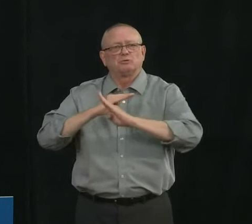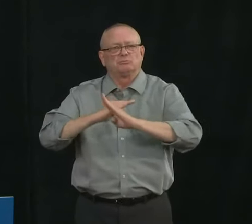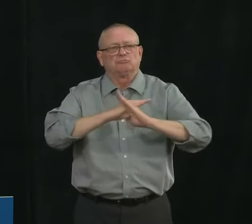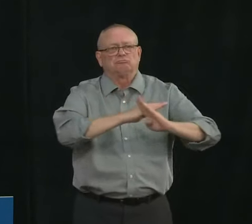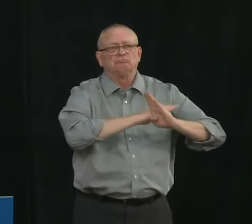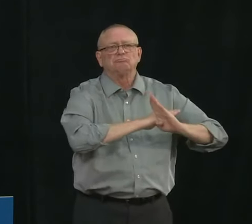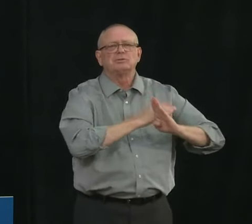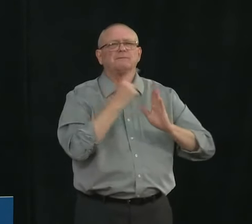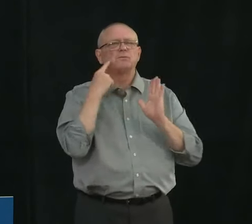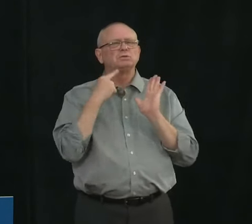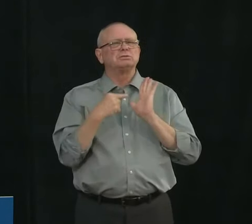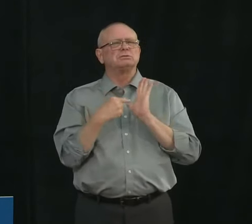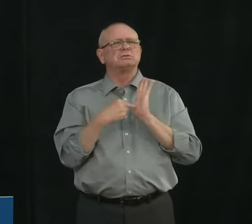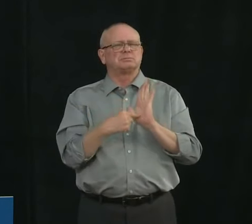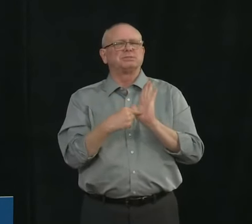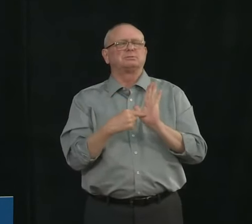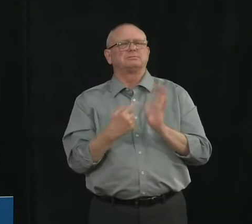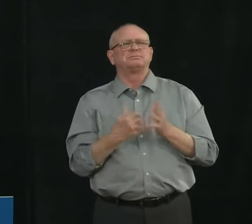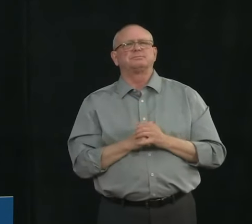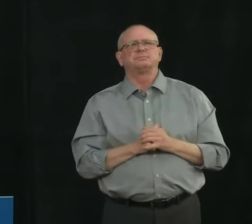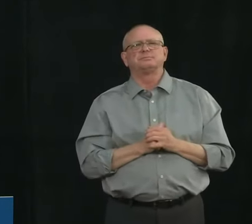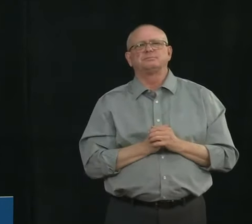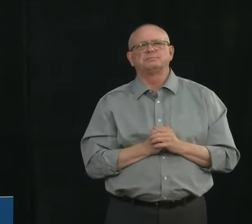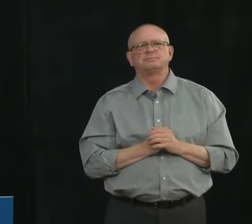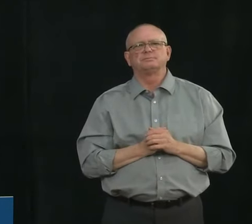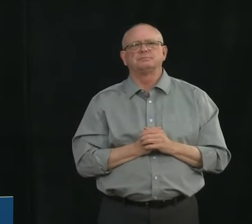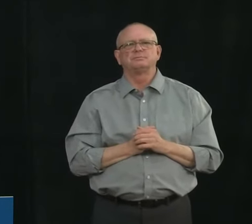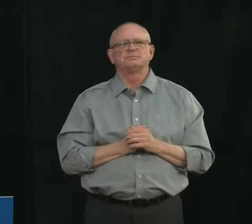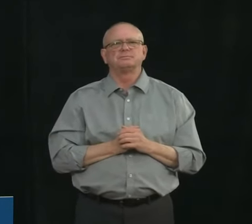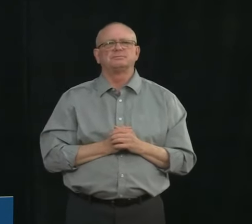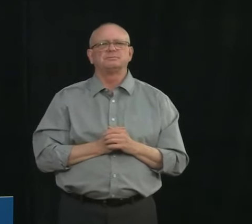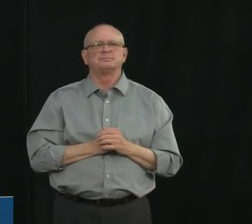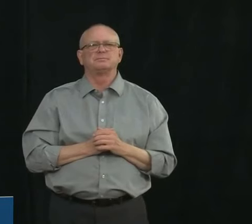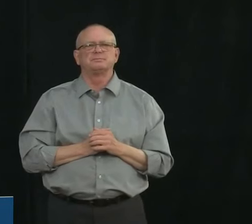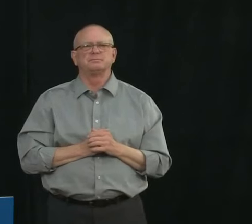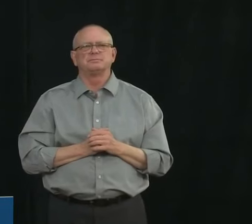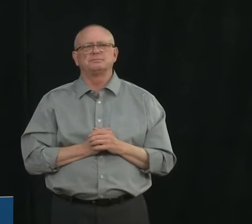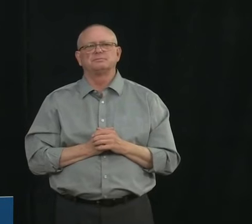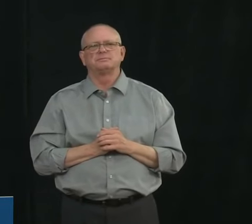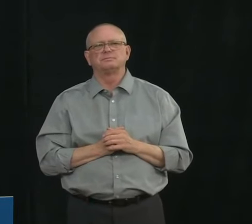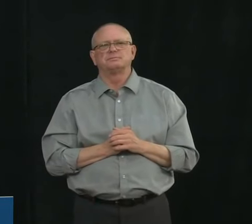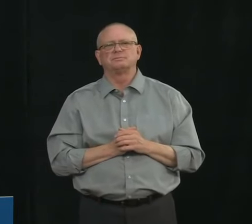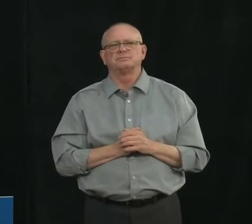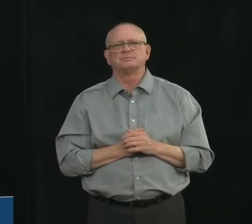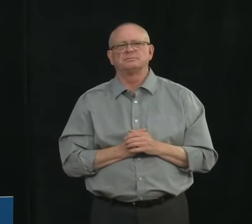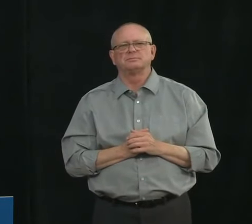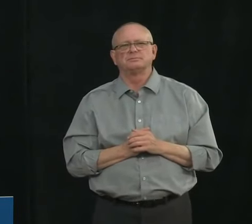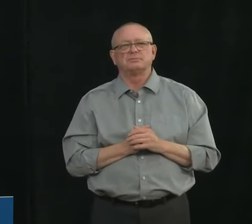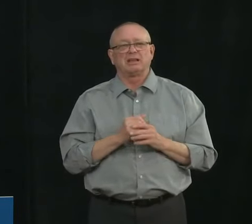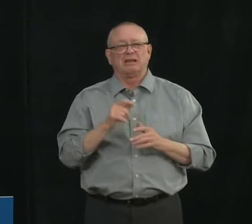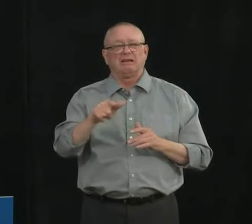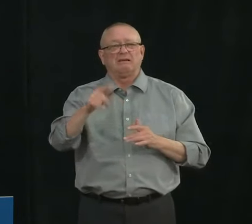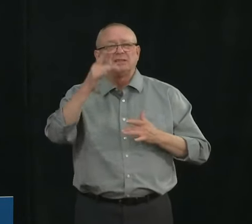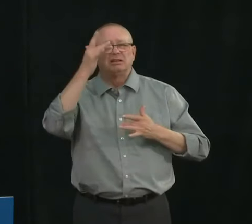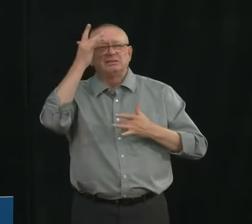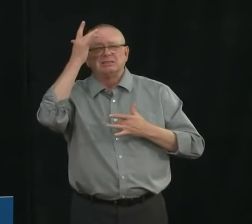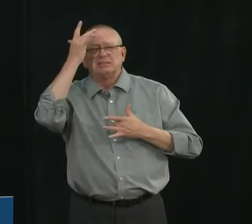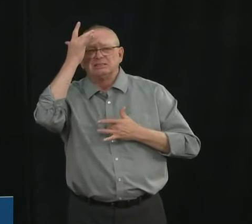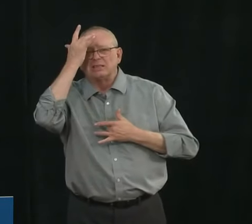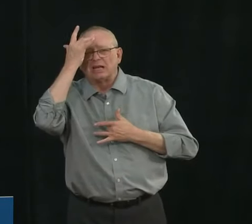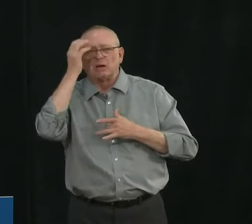like ensuring that we have rapid response teams available in ahs who at the